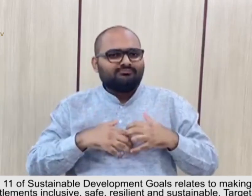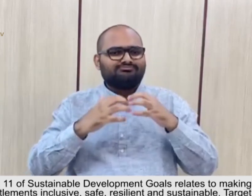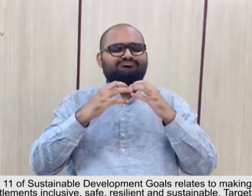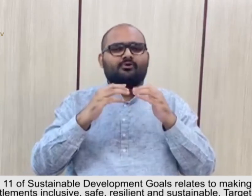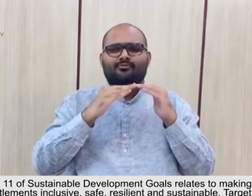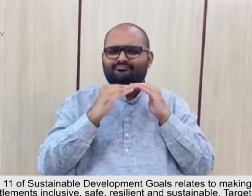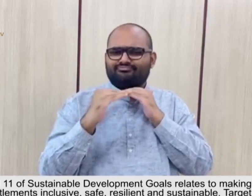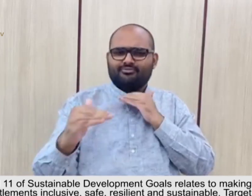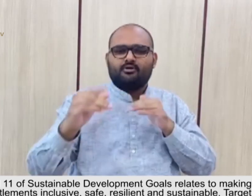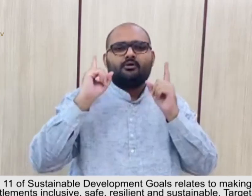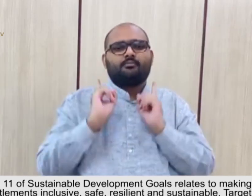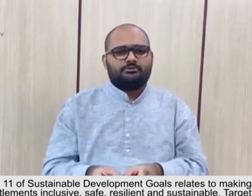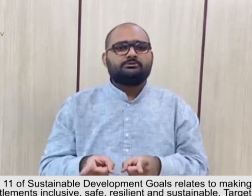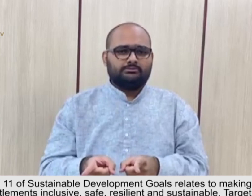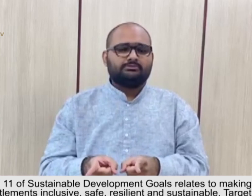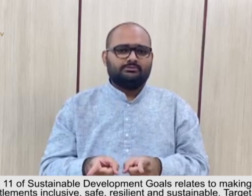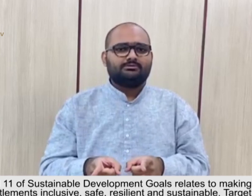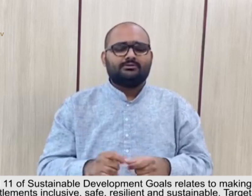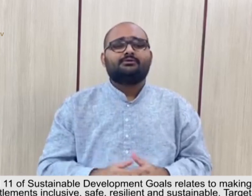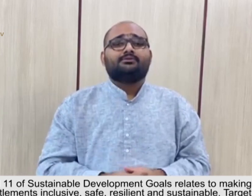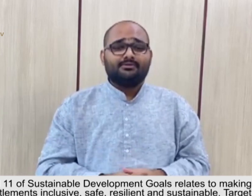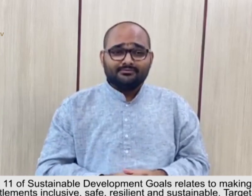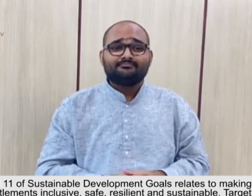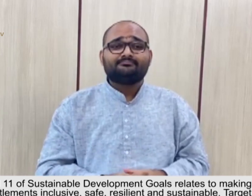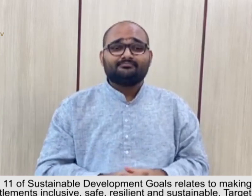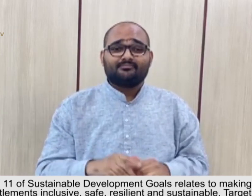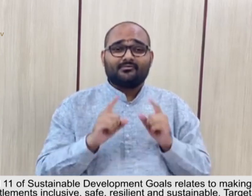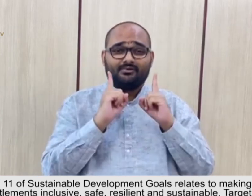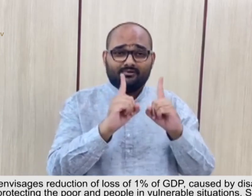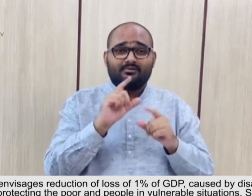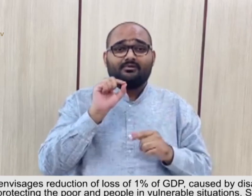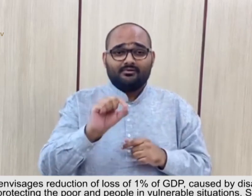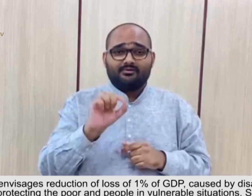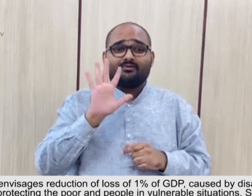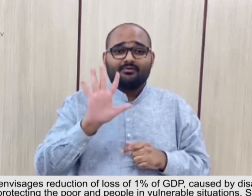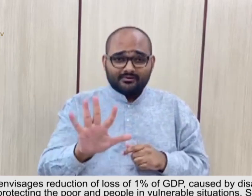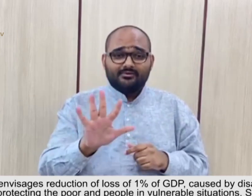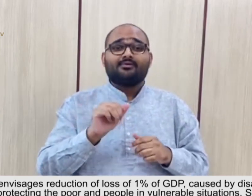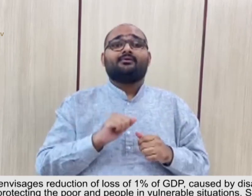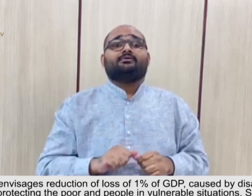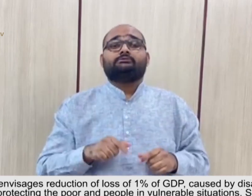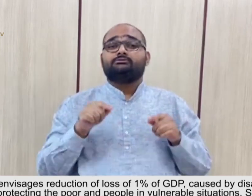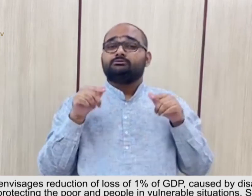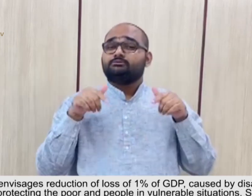Goal 11 of the Set goal envisages a reduction